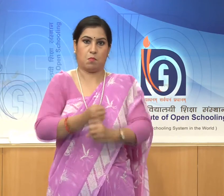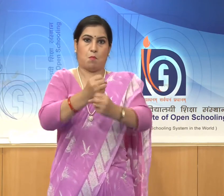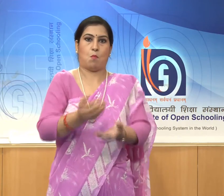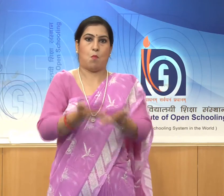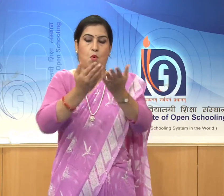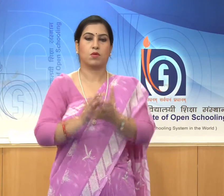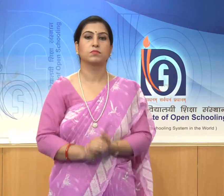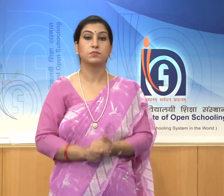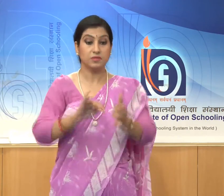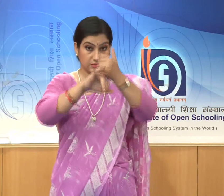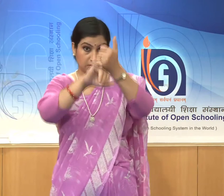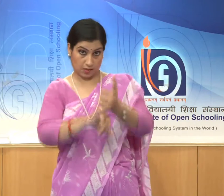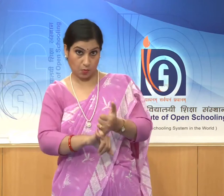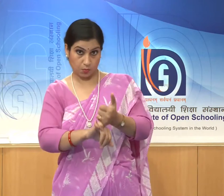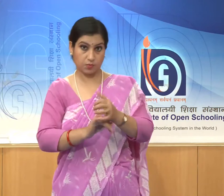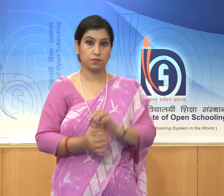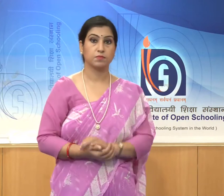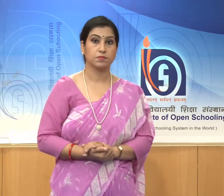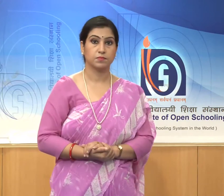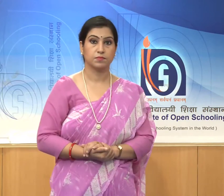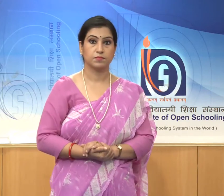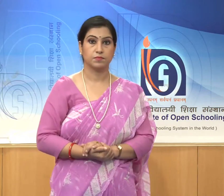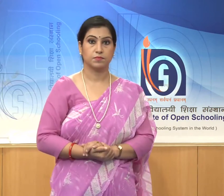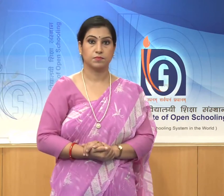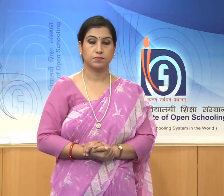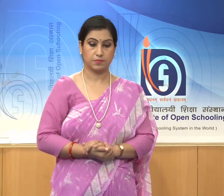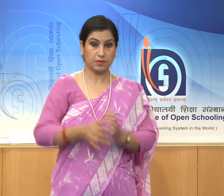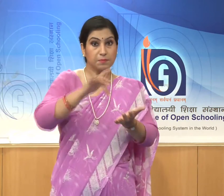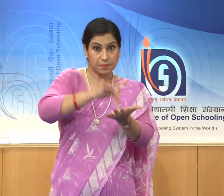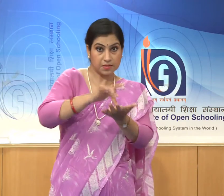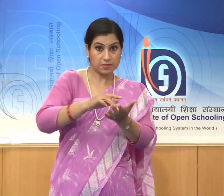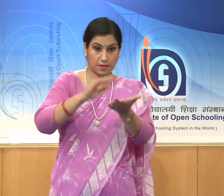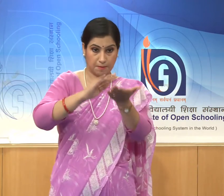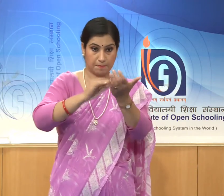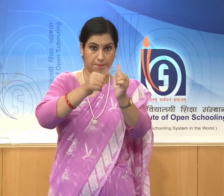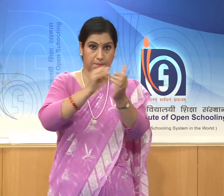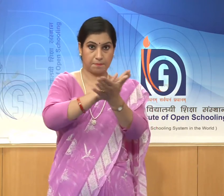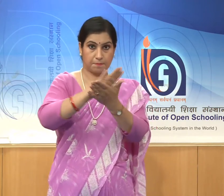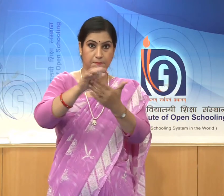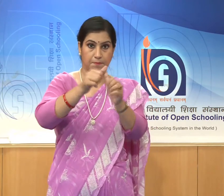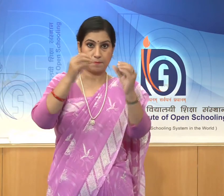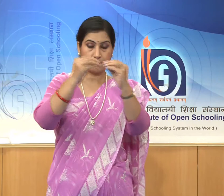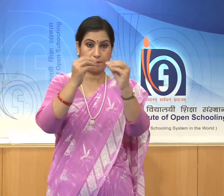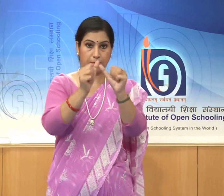In the south, in Mahabalipuram or Mamalapuram,